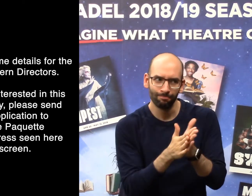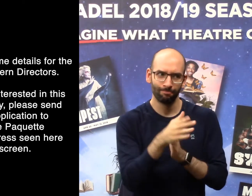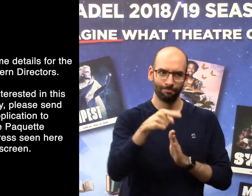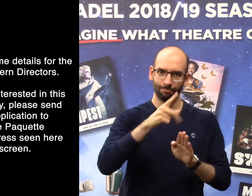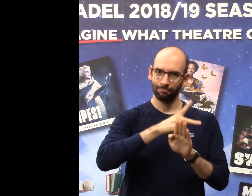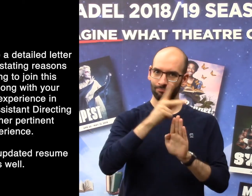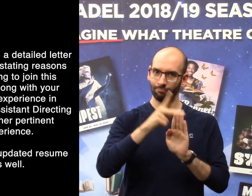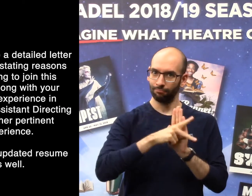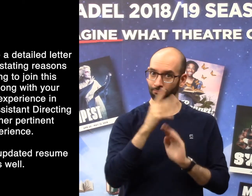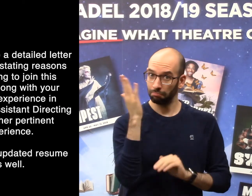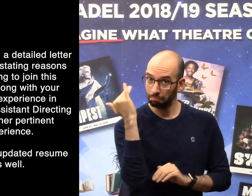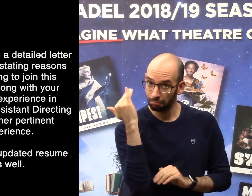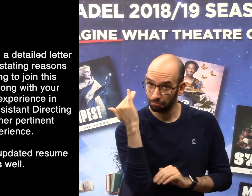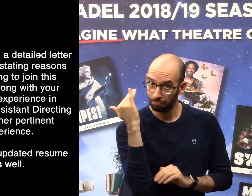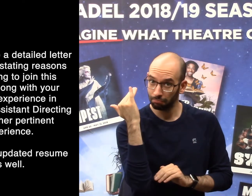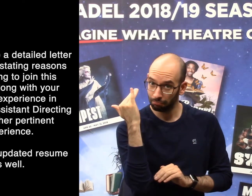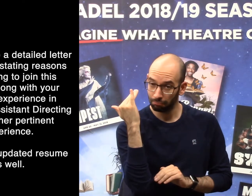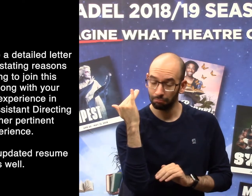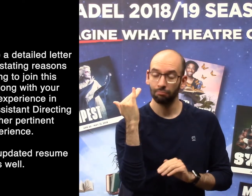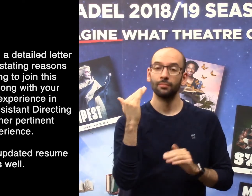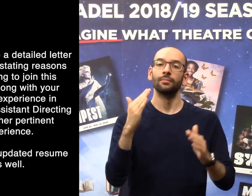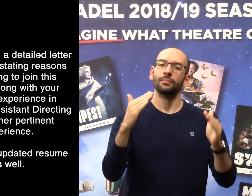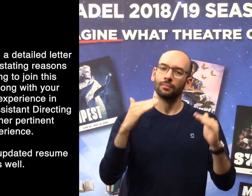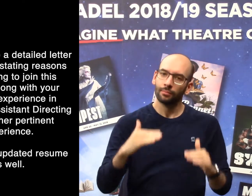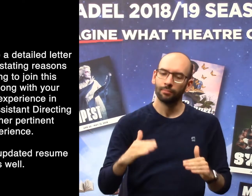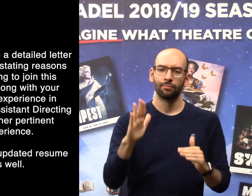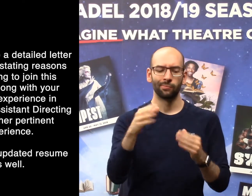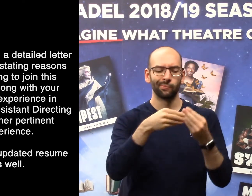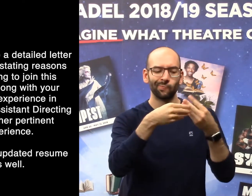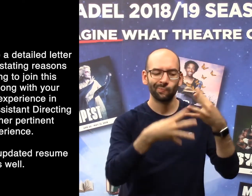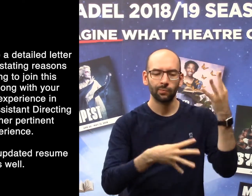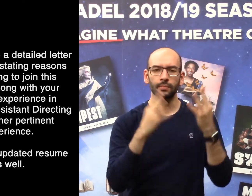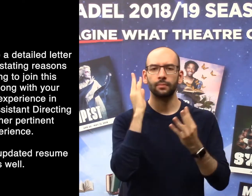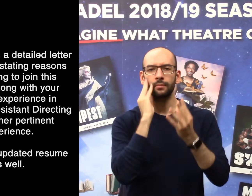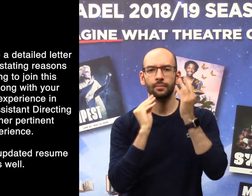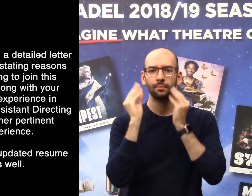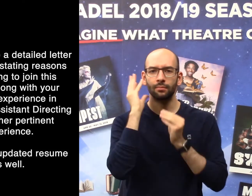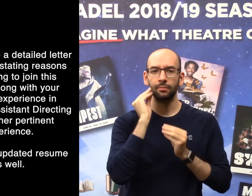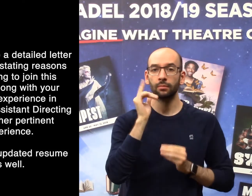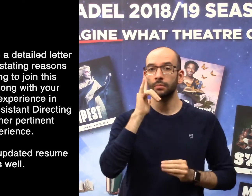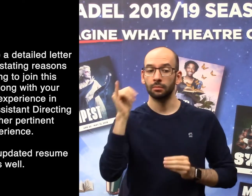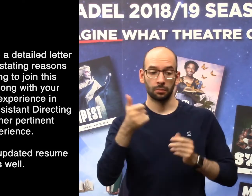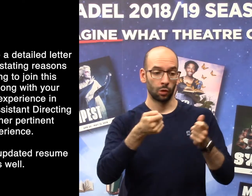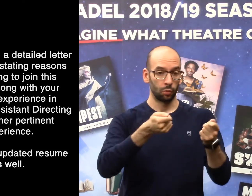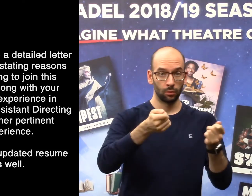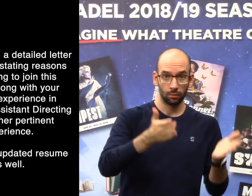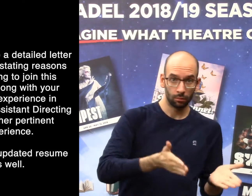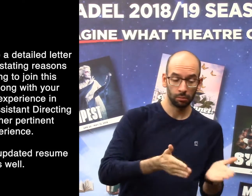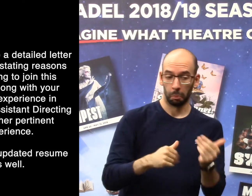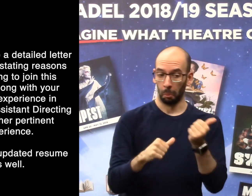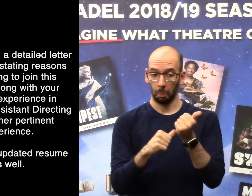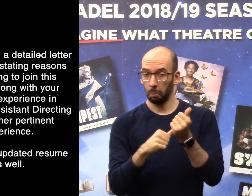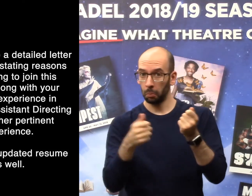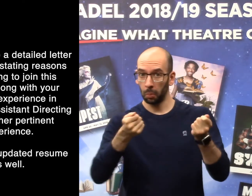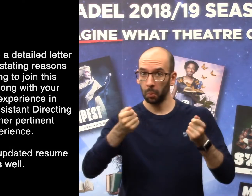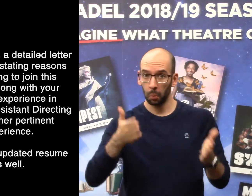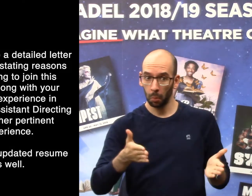Send Wayne a detailed letter of interest stating reasons for wanting to join this project along with your